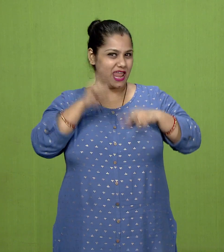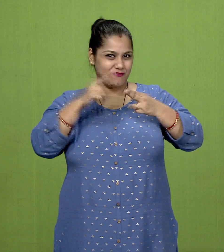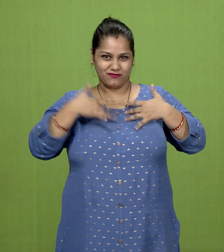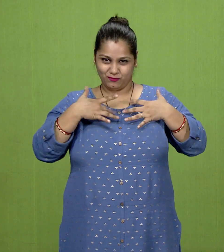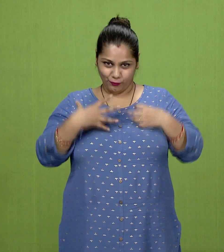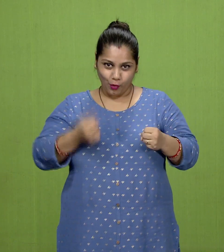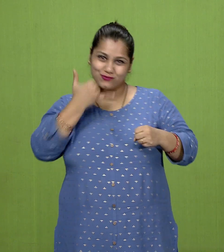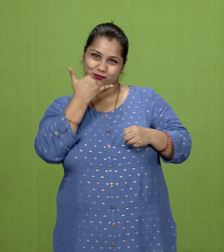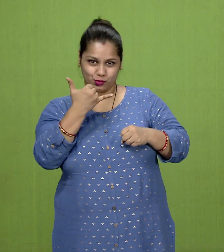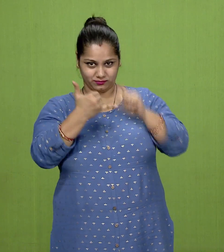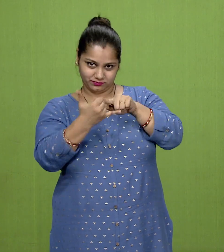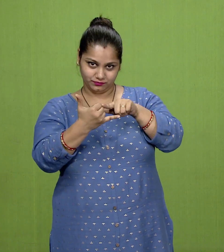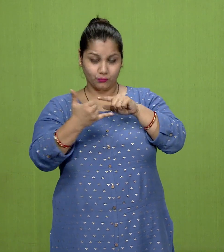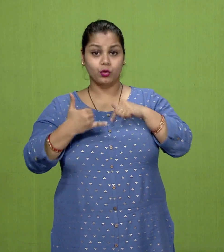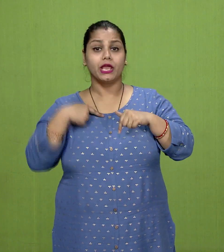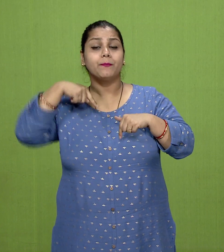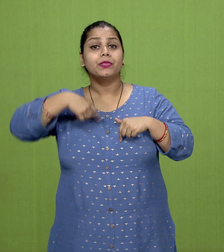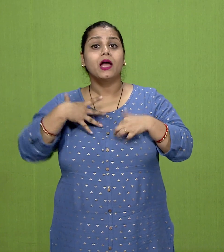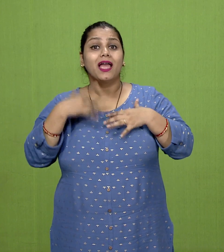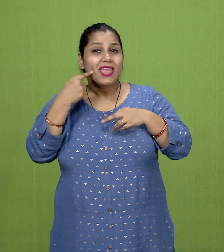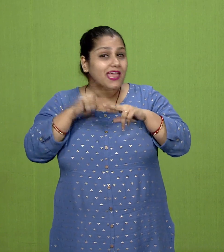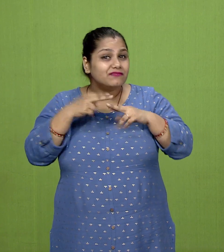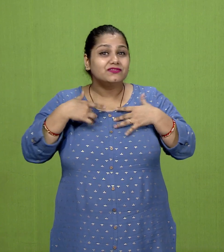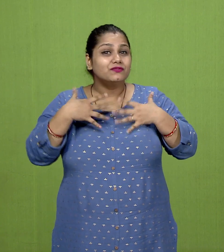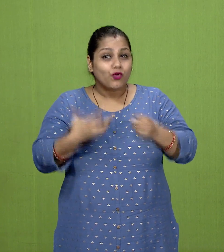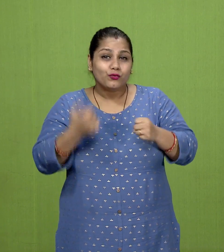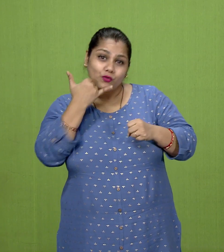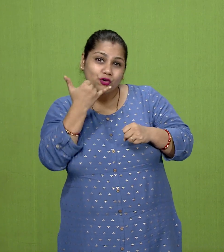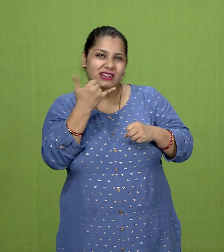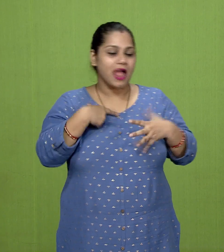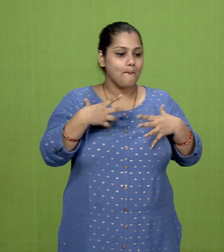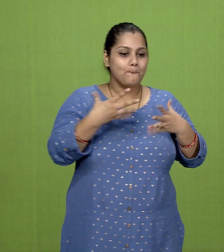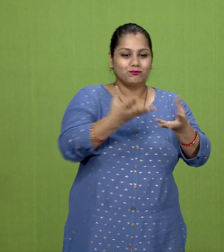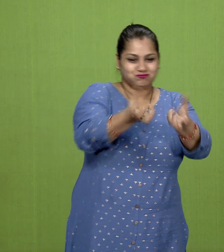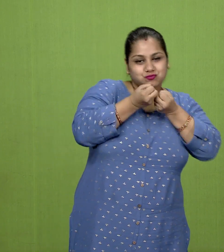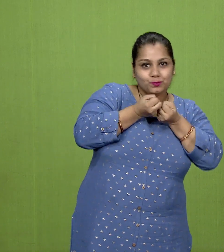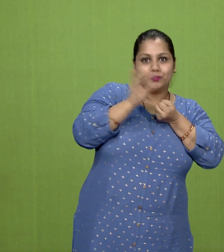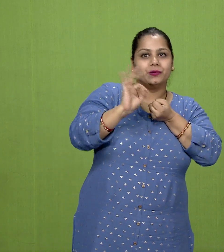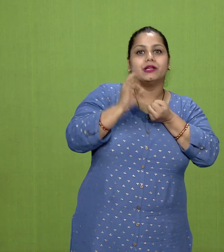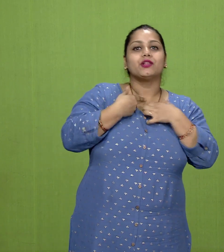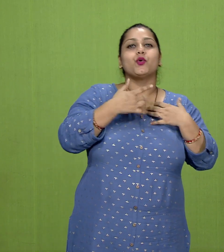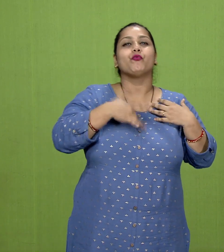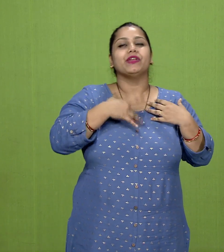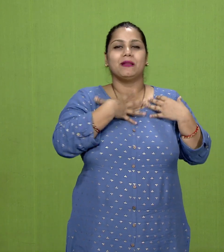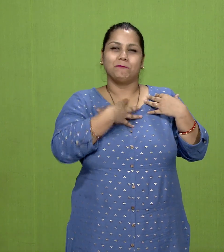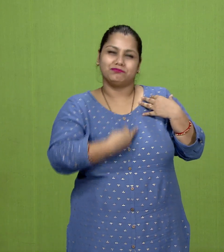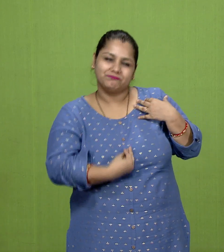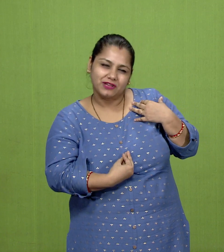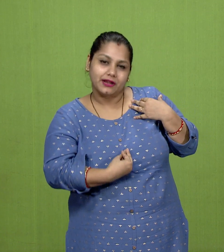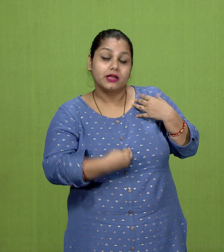is conquered,